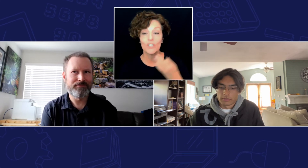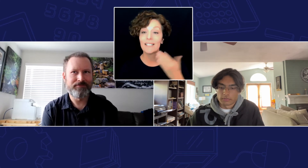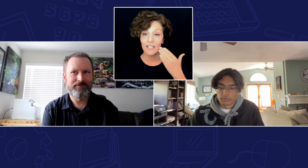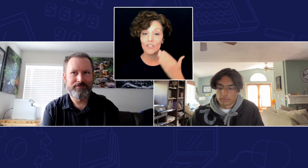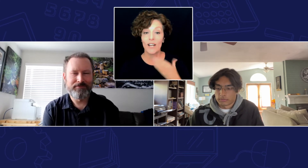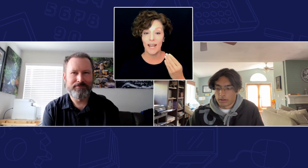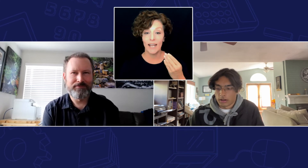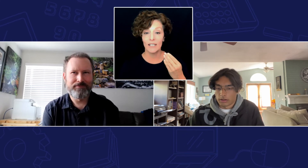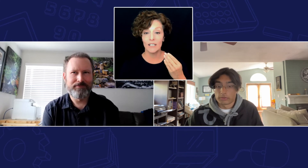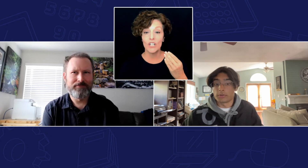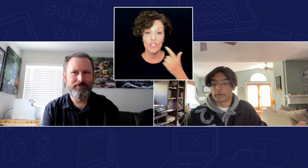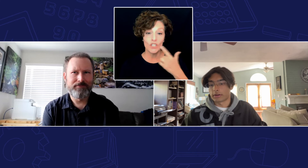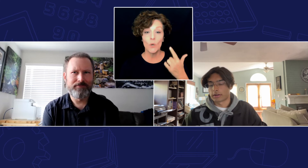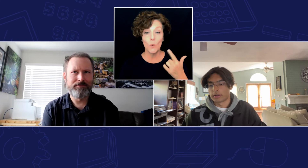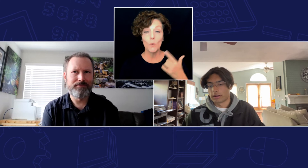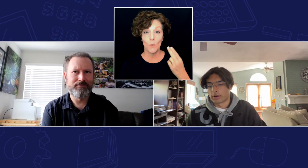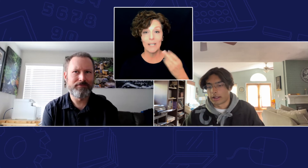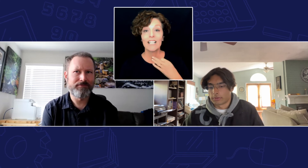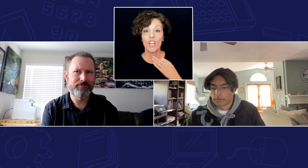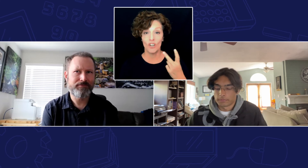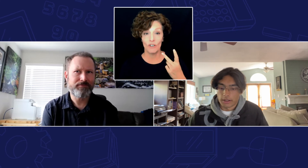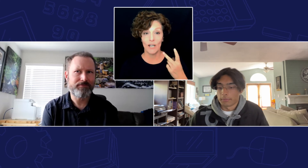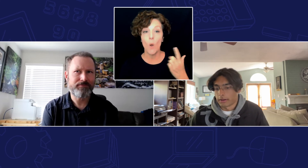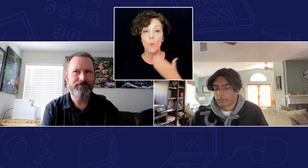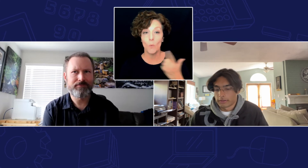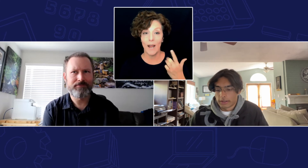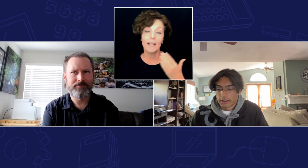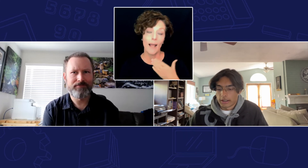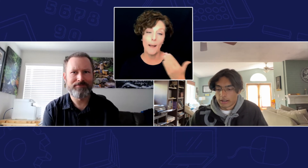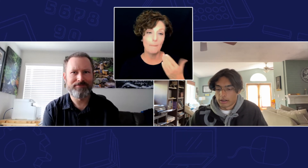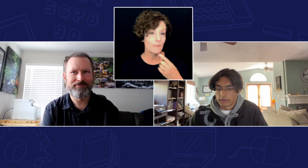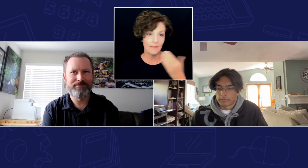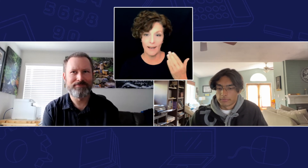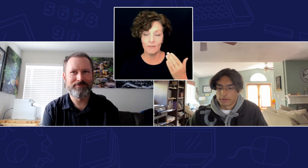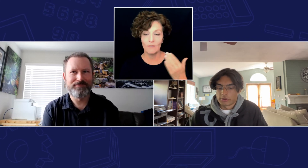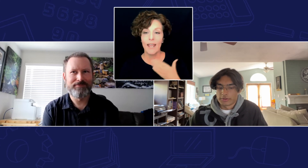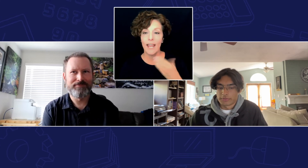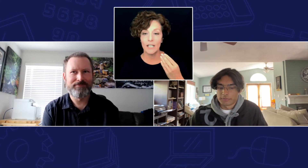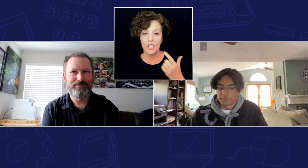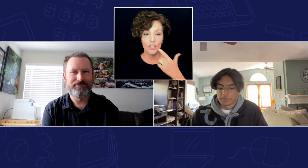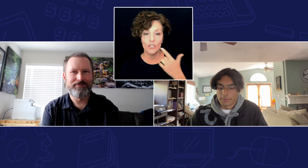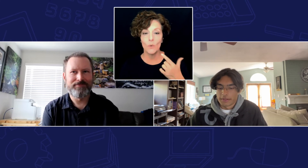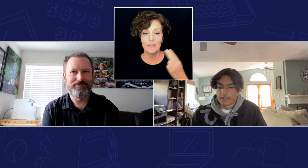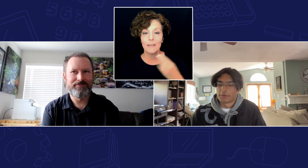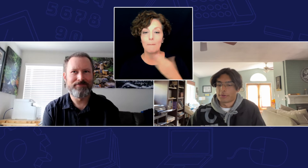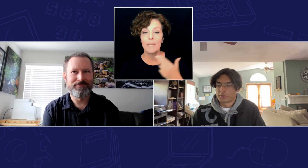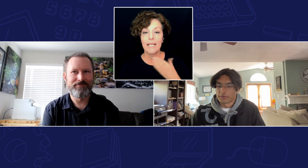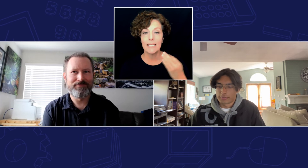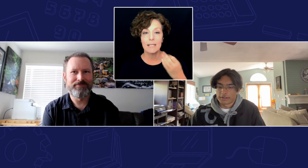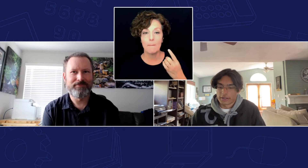uh she was hearing while I was I'm deaf uh and she was a big inspiration for me as